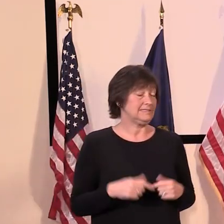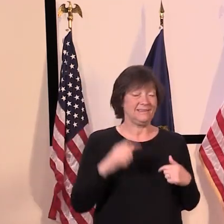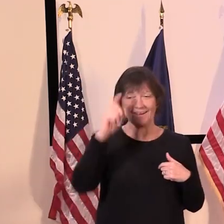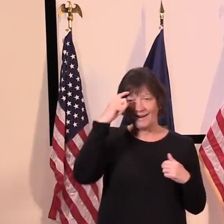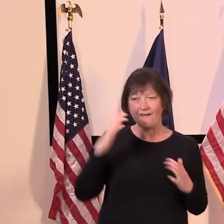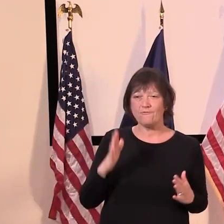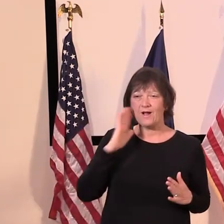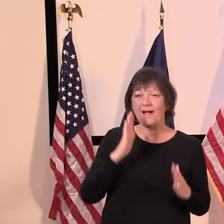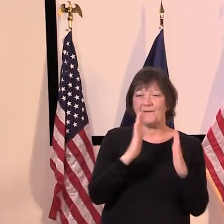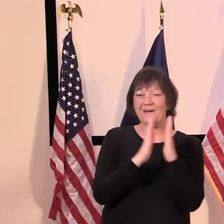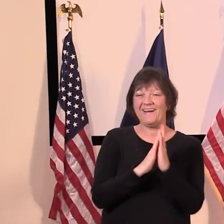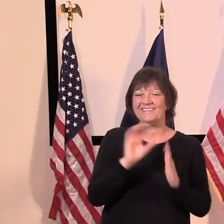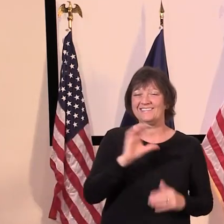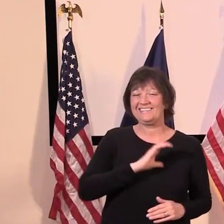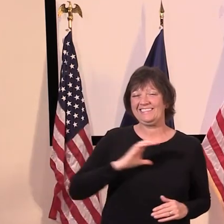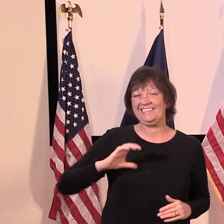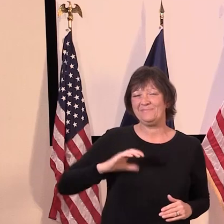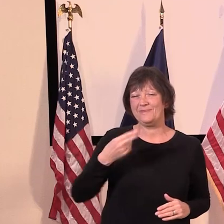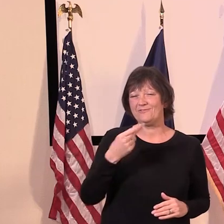one over to, uh, Commissioner Harrington.